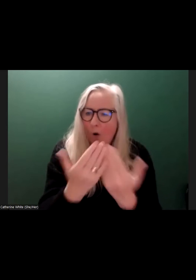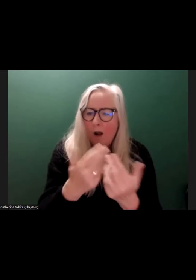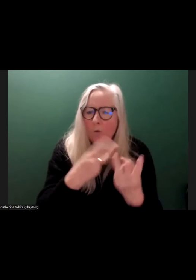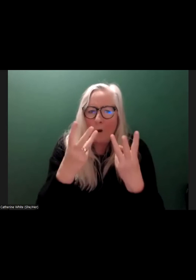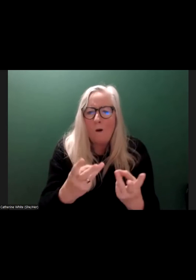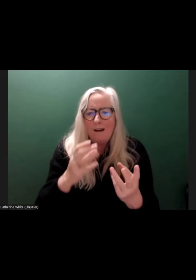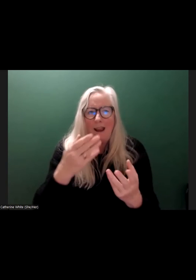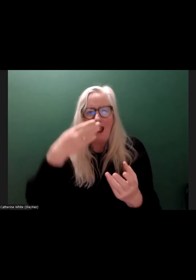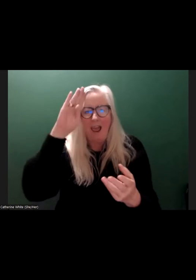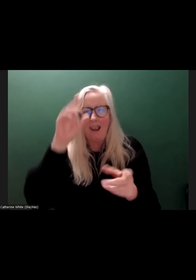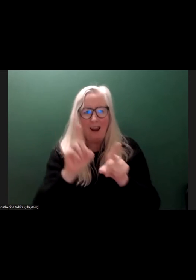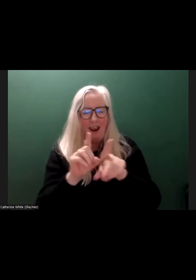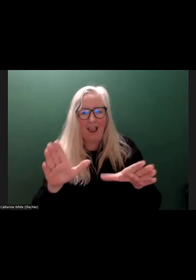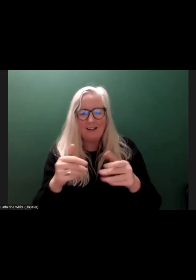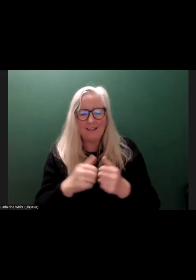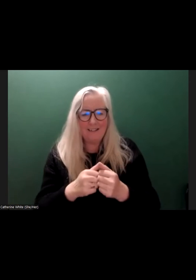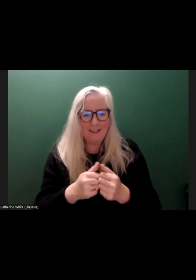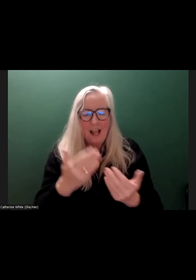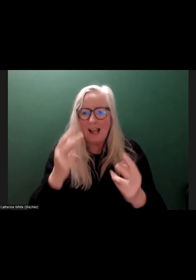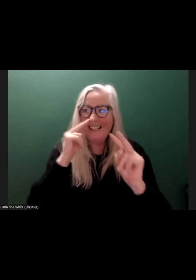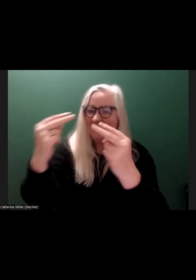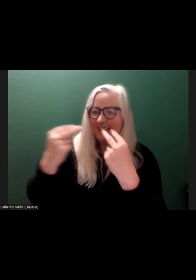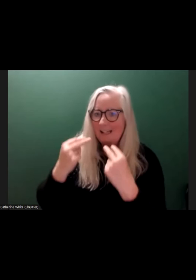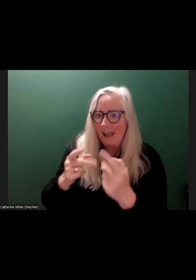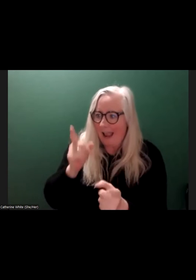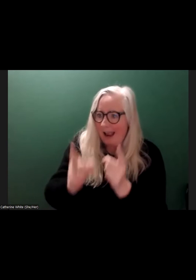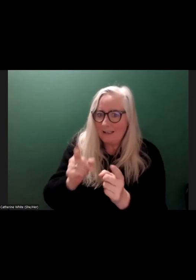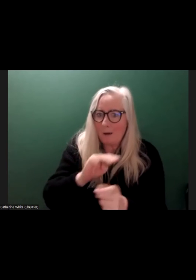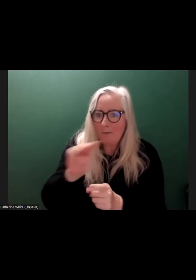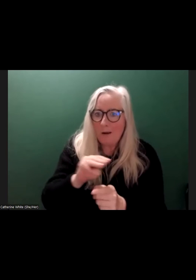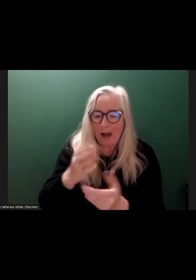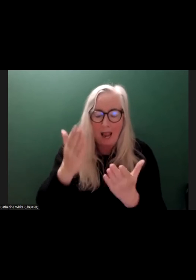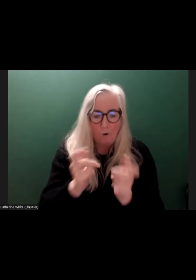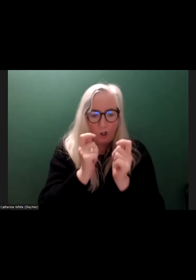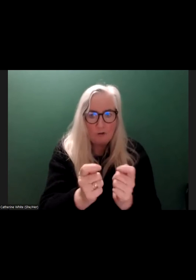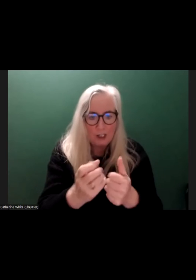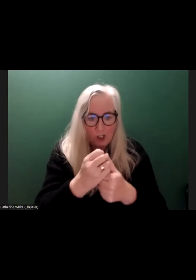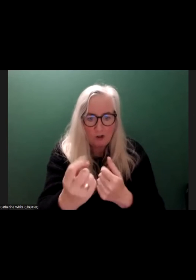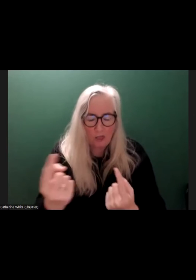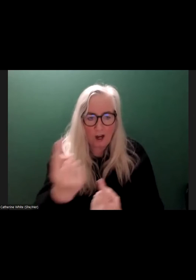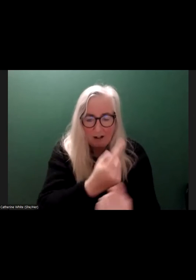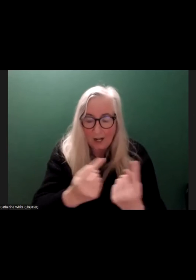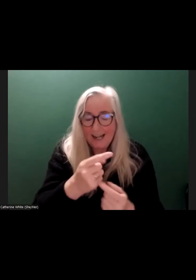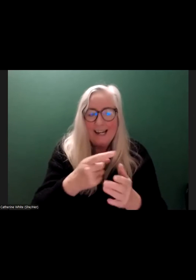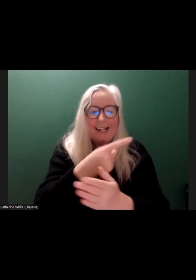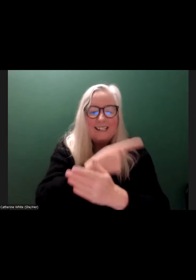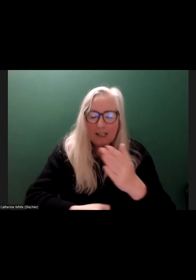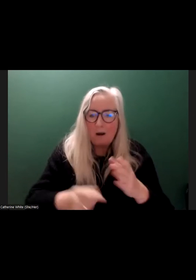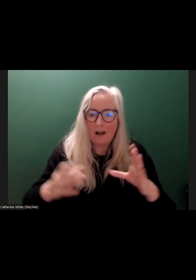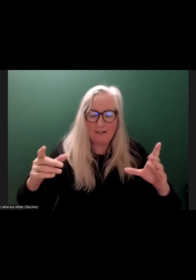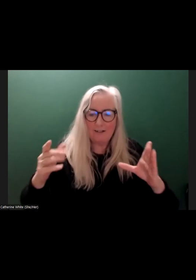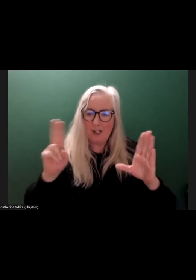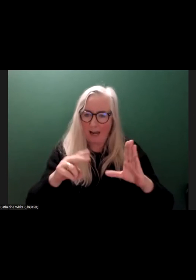to be? What do we want us to be? How do we want to be seen as a people and treat each other? And I think that disability can be a microcosm for